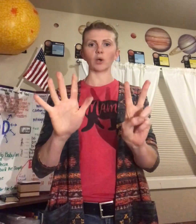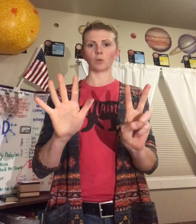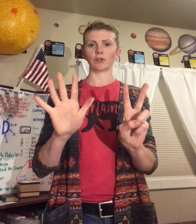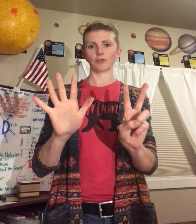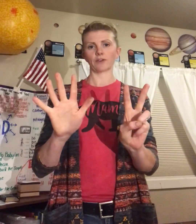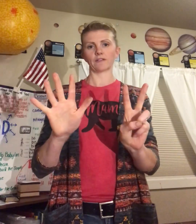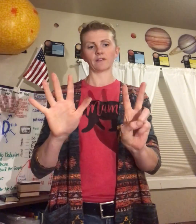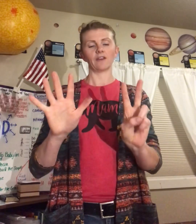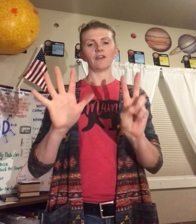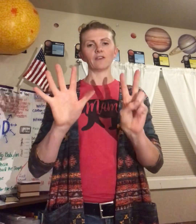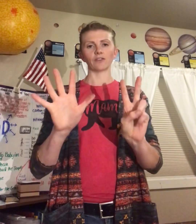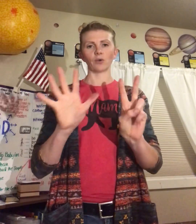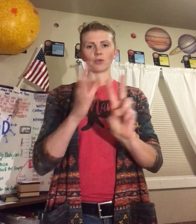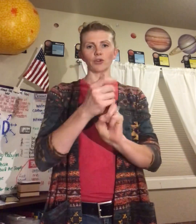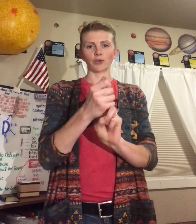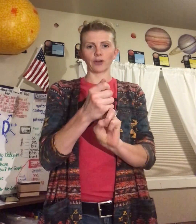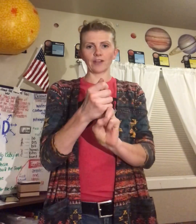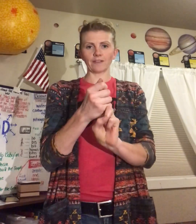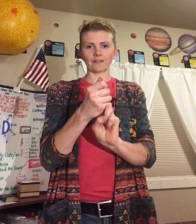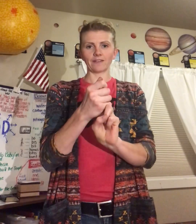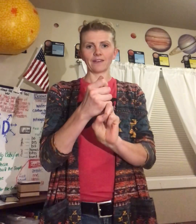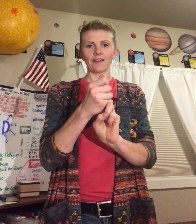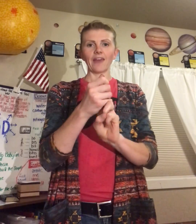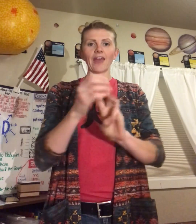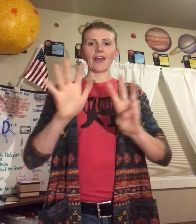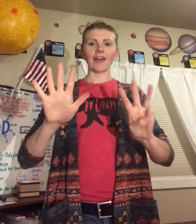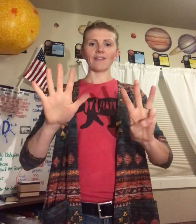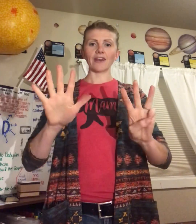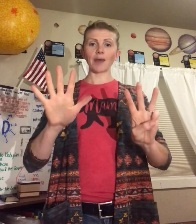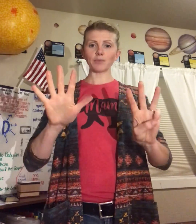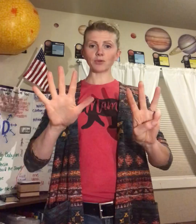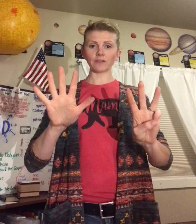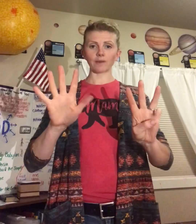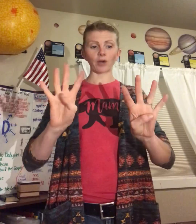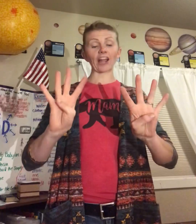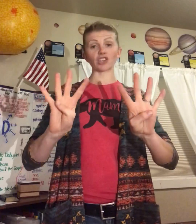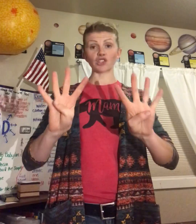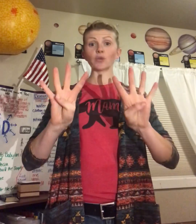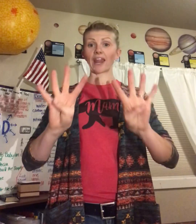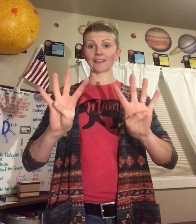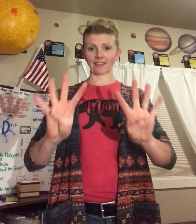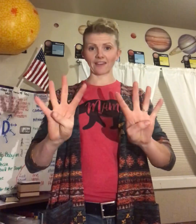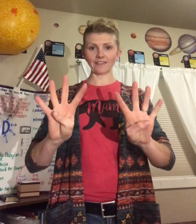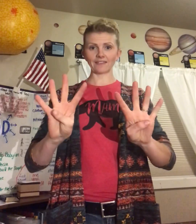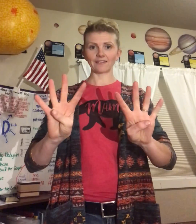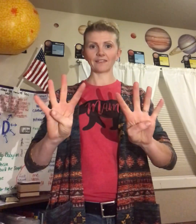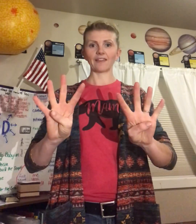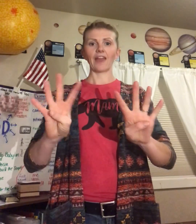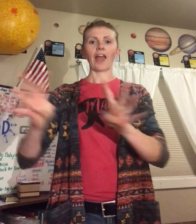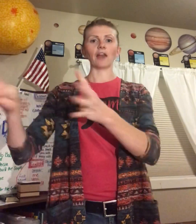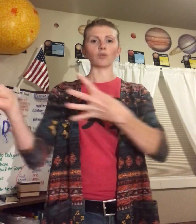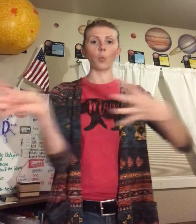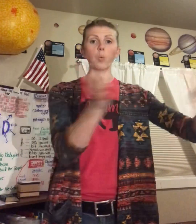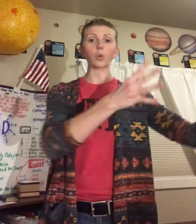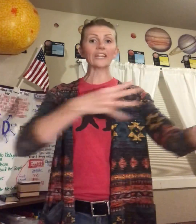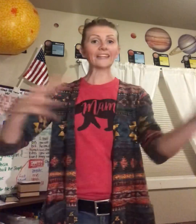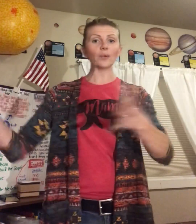cold on Uranus. So Uranus and then Neptune is number, actually so let's do eight like this. And it's really